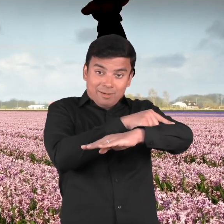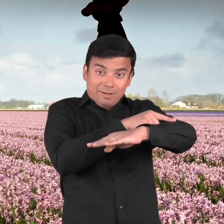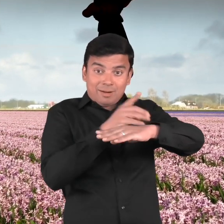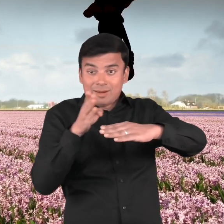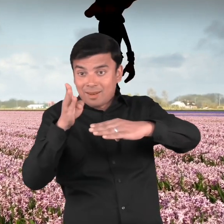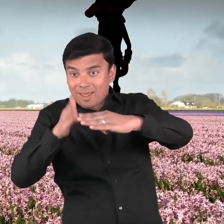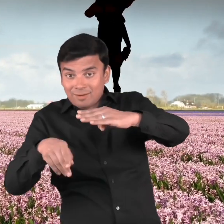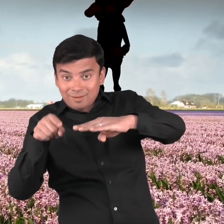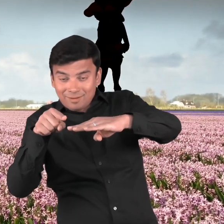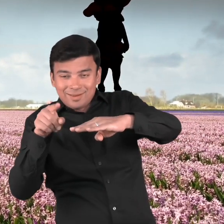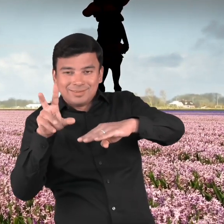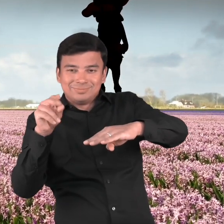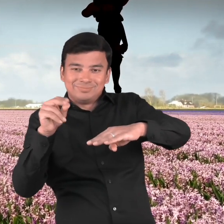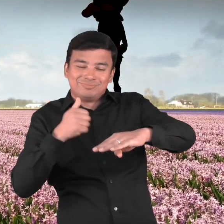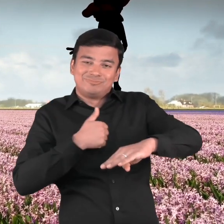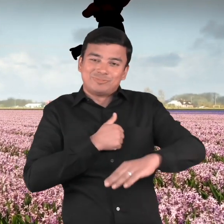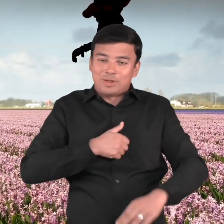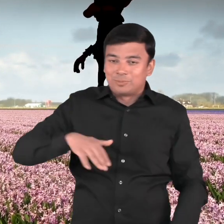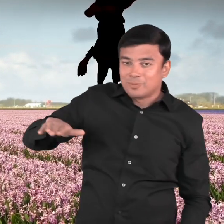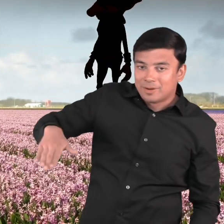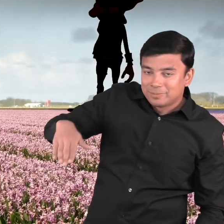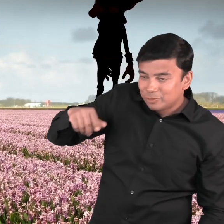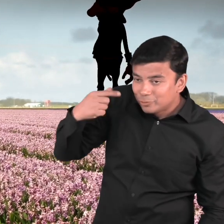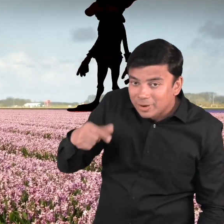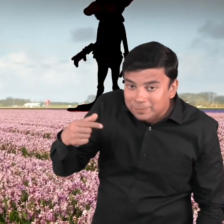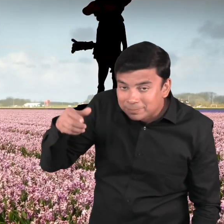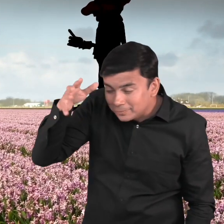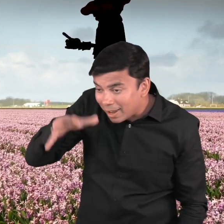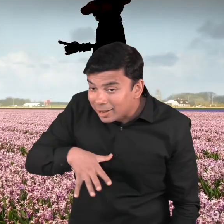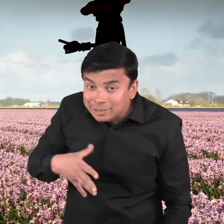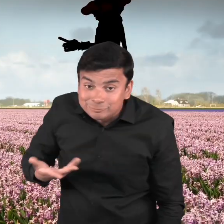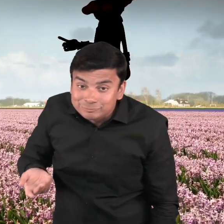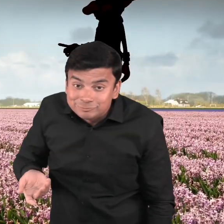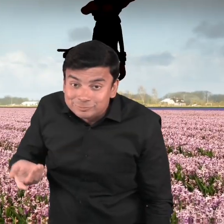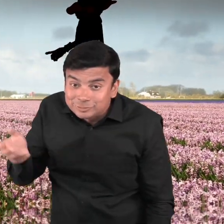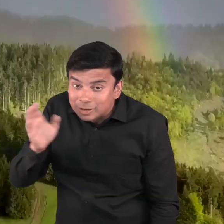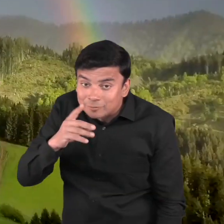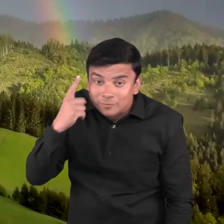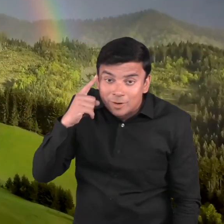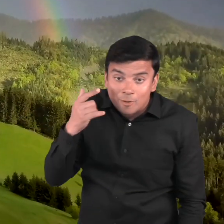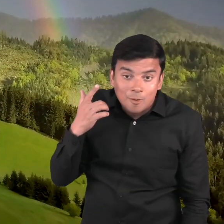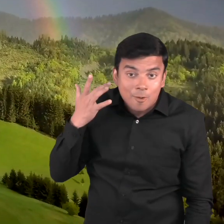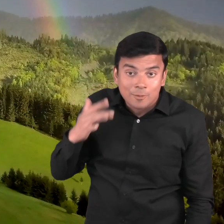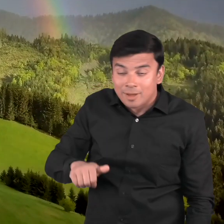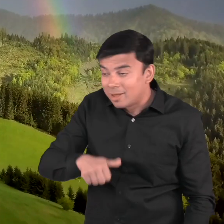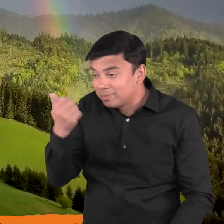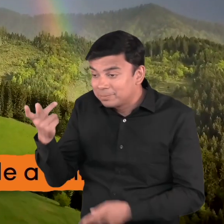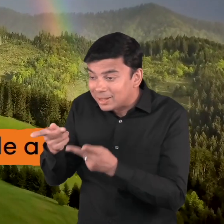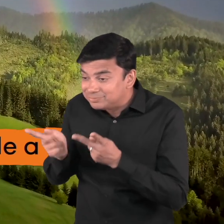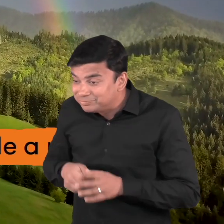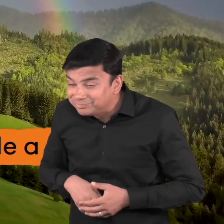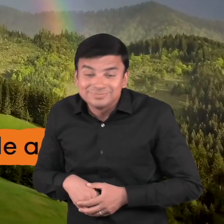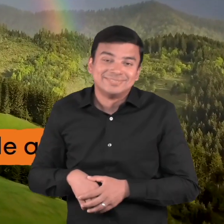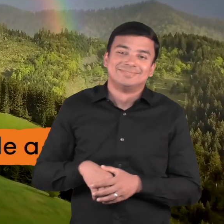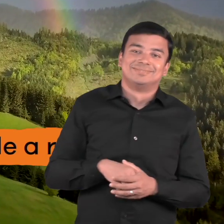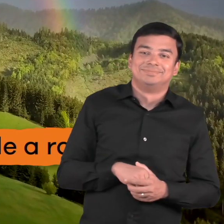Sorry, leprechauns. Guess you will have to find your gold somewhere else. Double rainbows can happen when sunlight is reflected